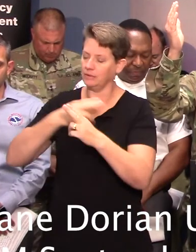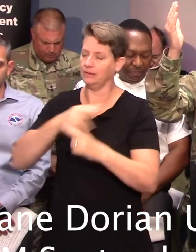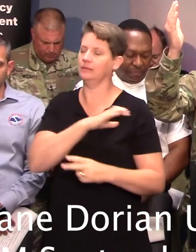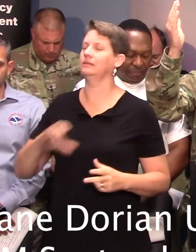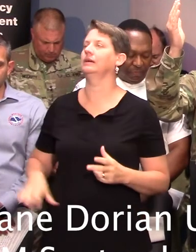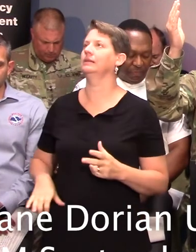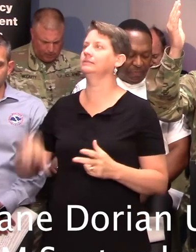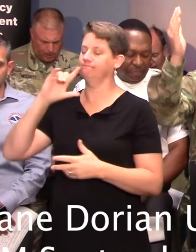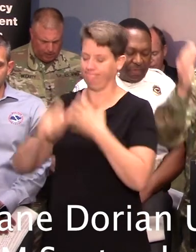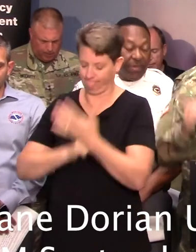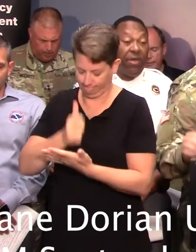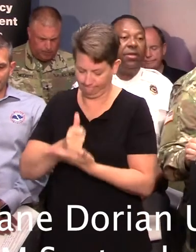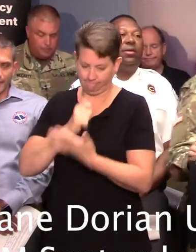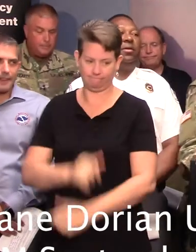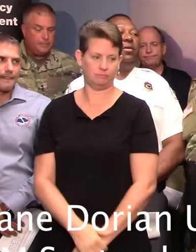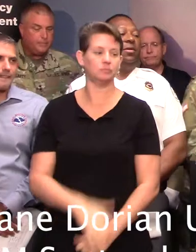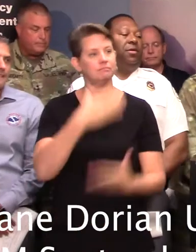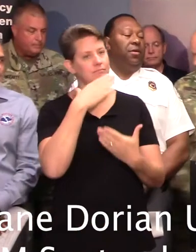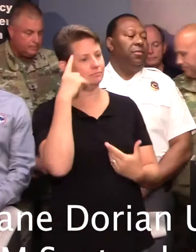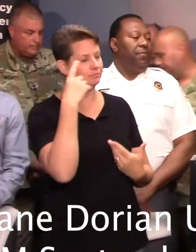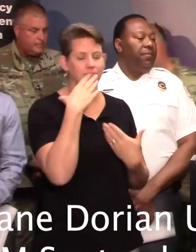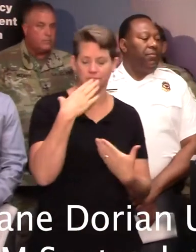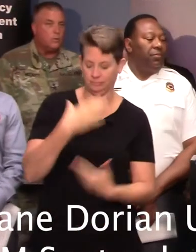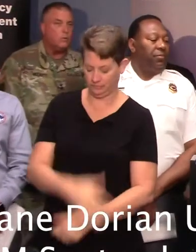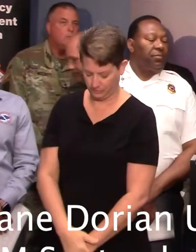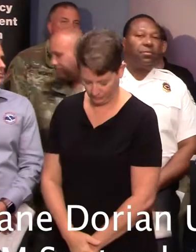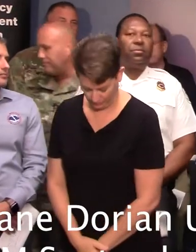of Christ. Amen. Amen. Thank you, Governor. Thanks, sir.